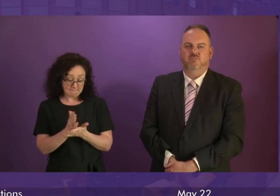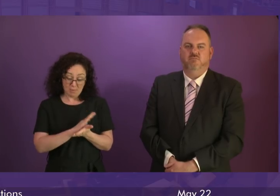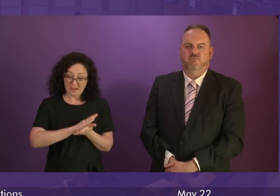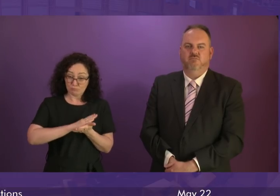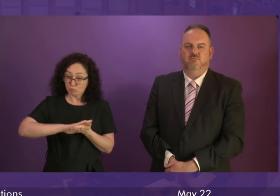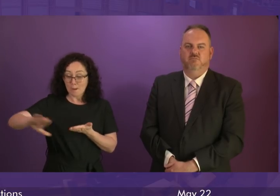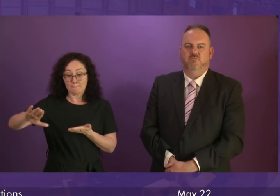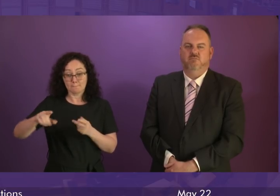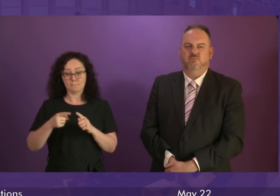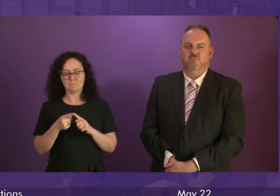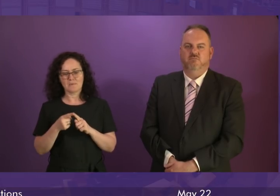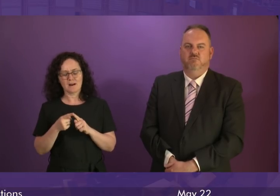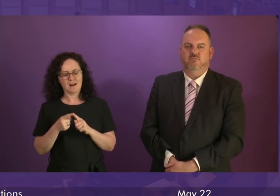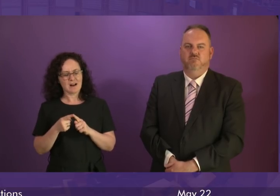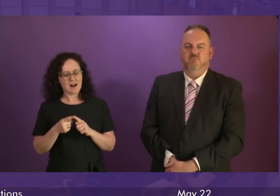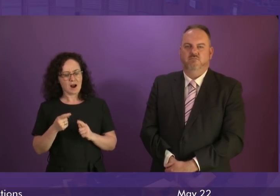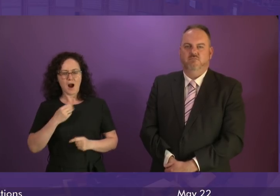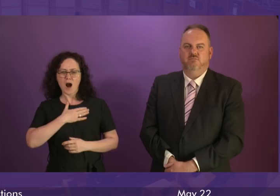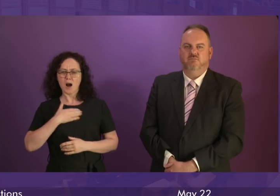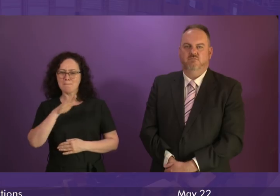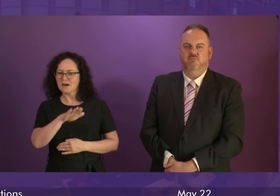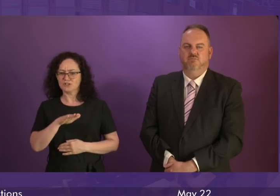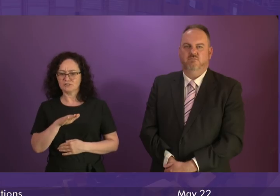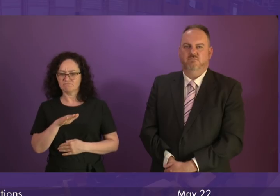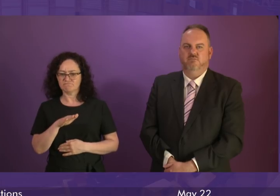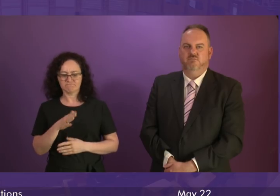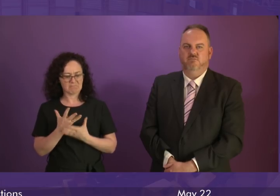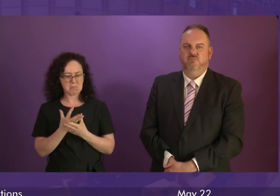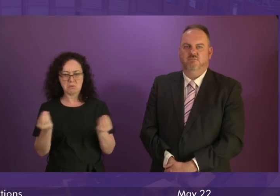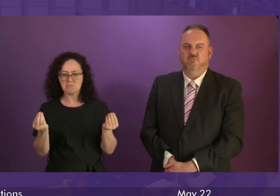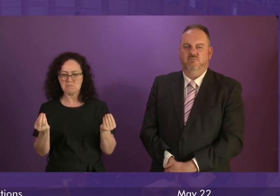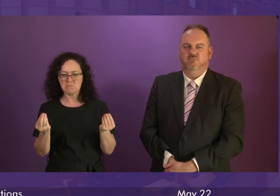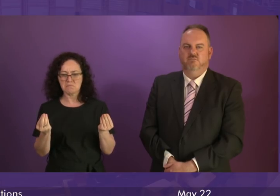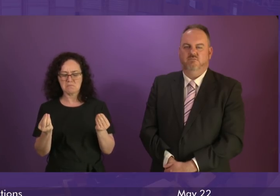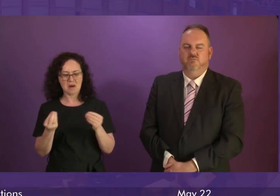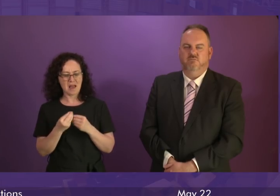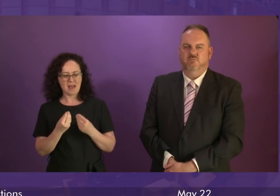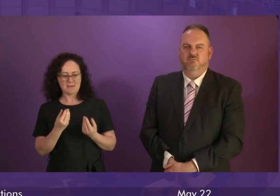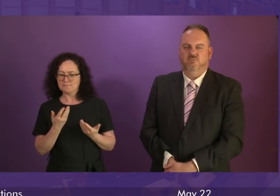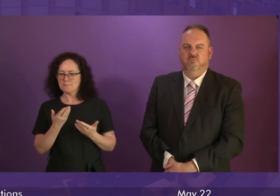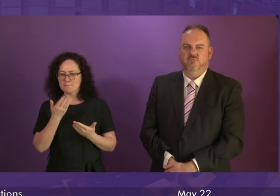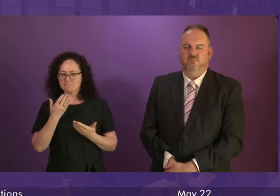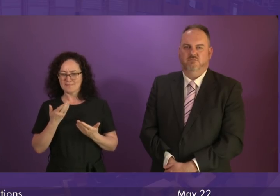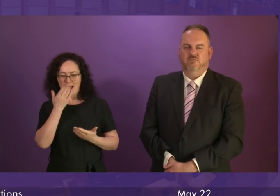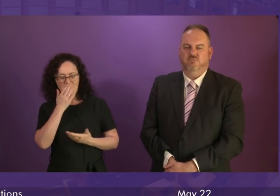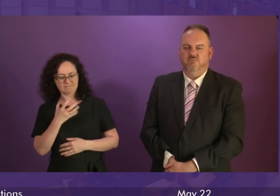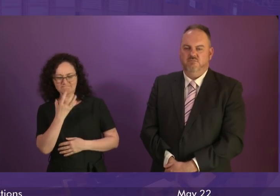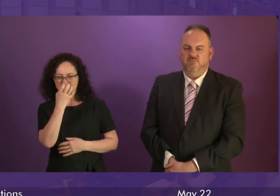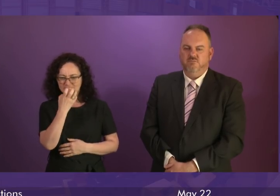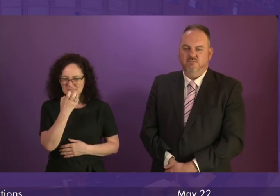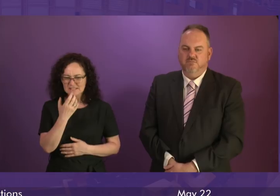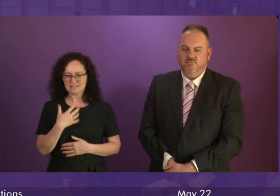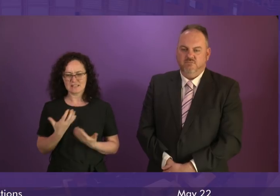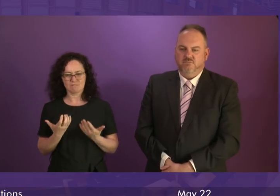uncaring ethos. British compassion has been replaced by a punitive mean-spirited and often callous approach. I